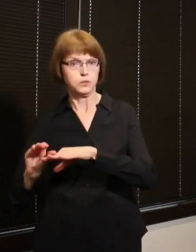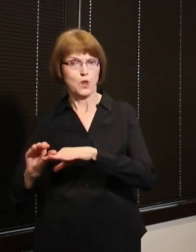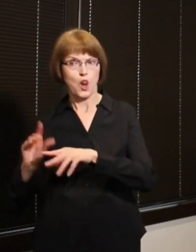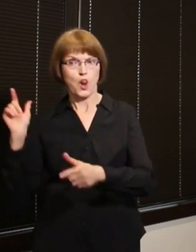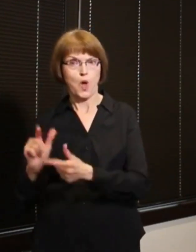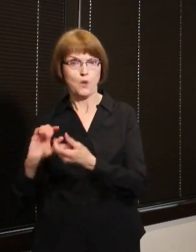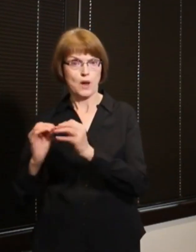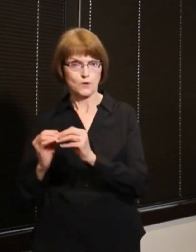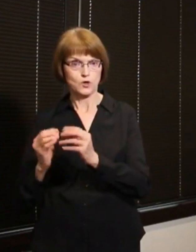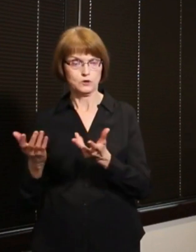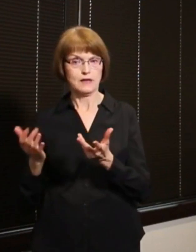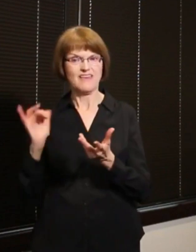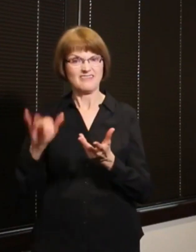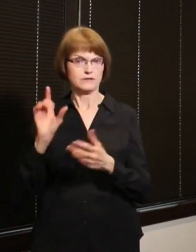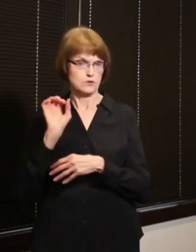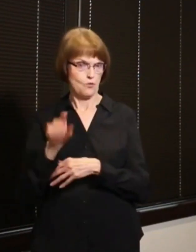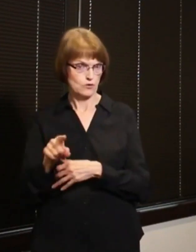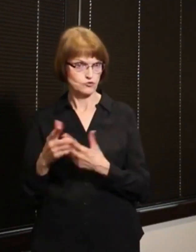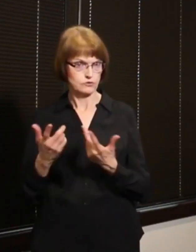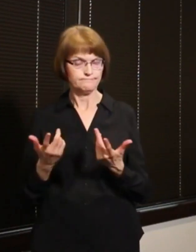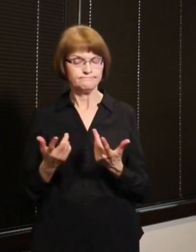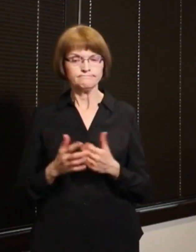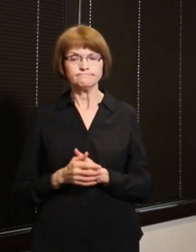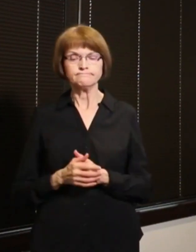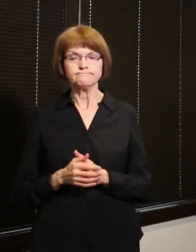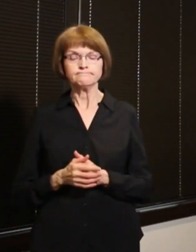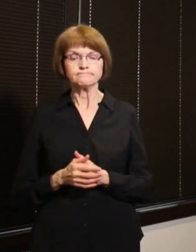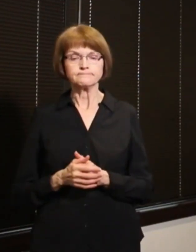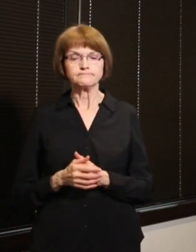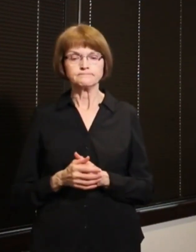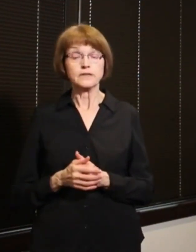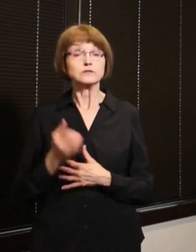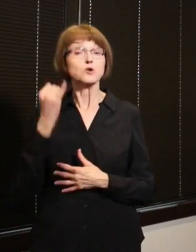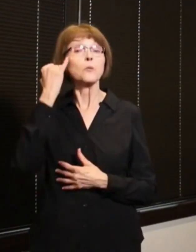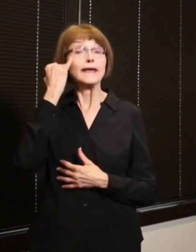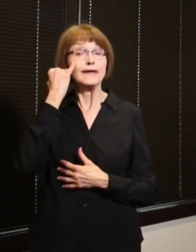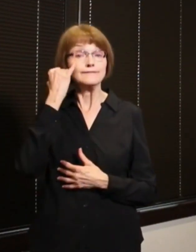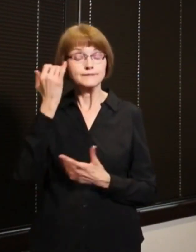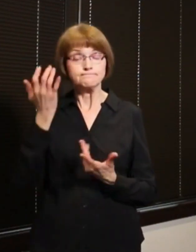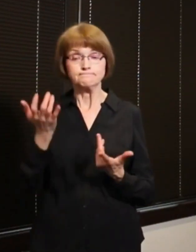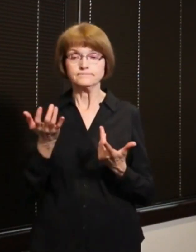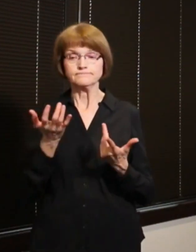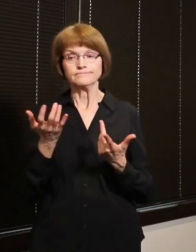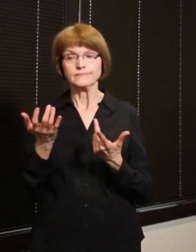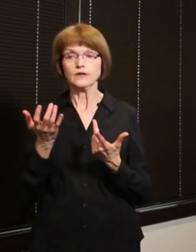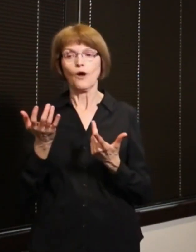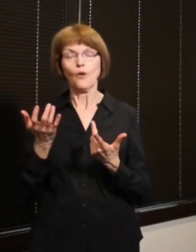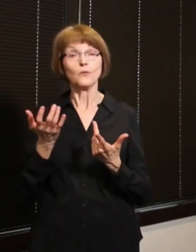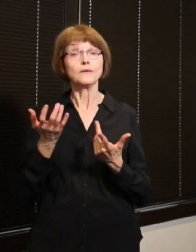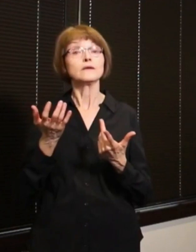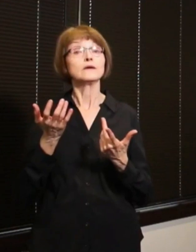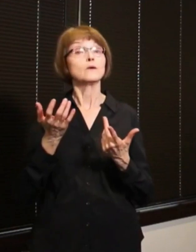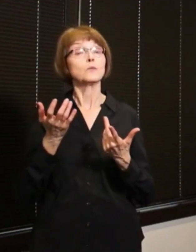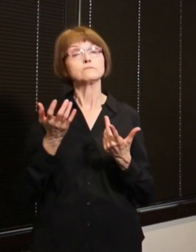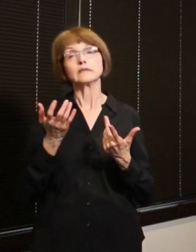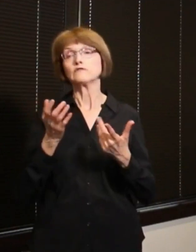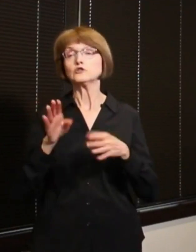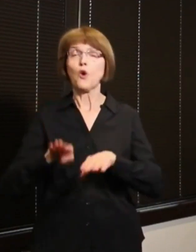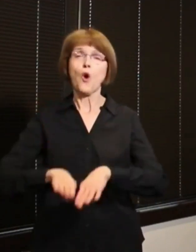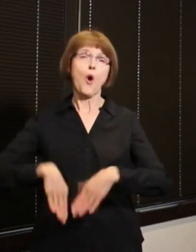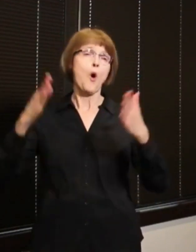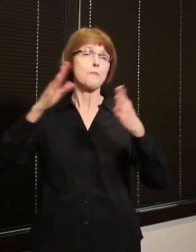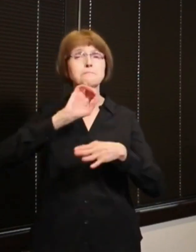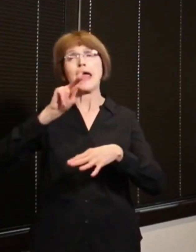that's really the question so if we if we so for instance if we went back to the way life was before COVID